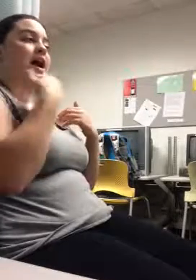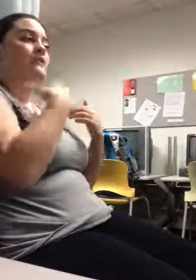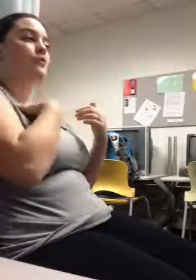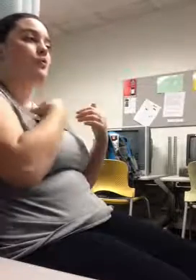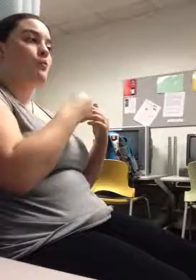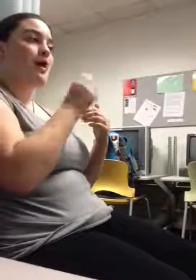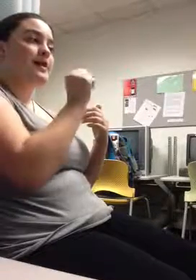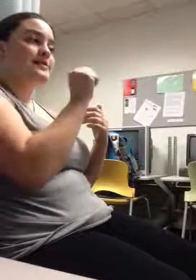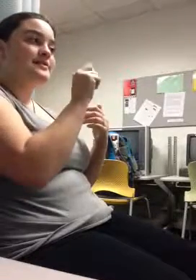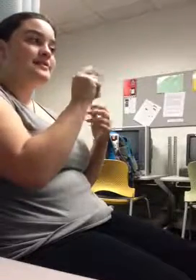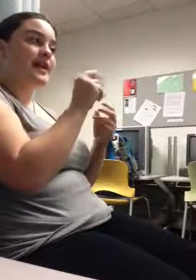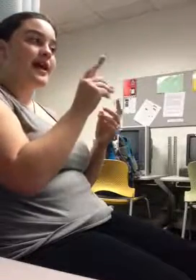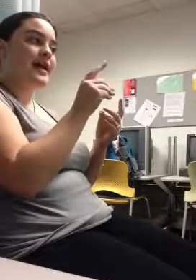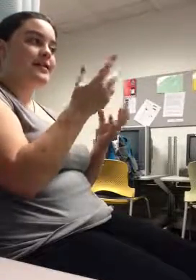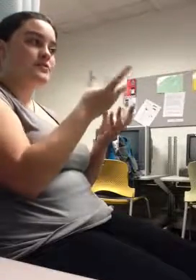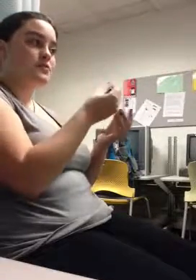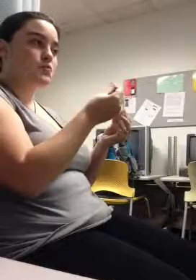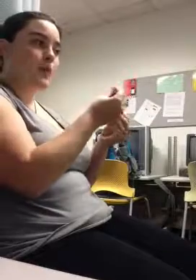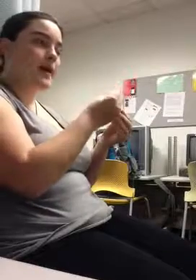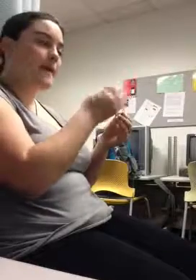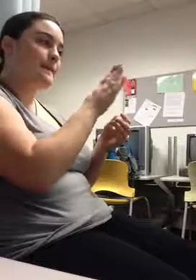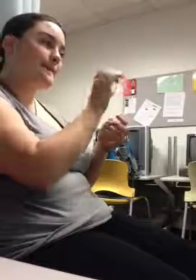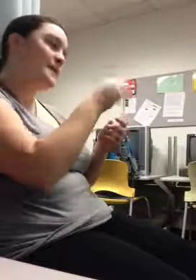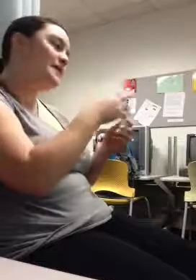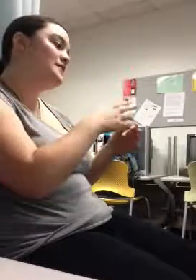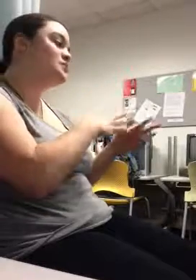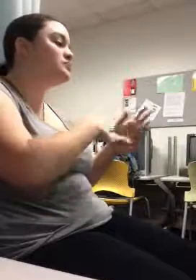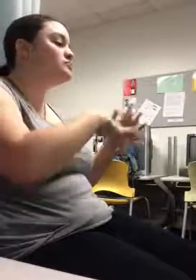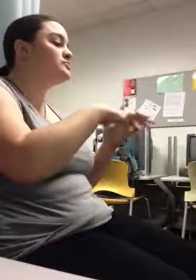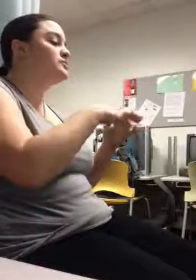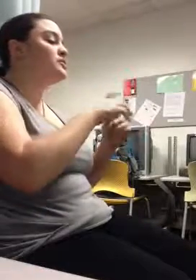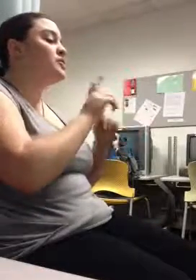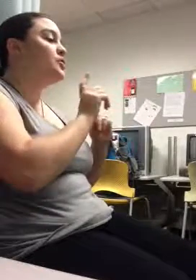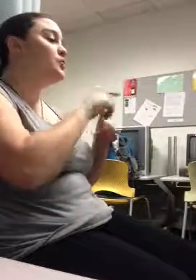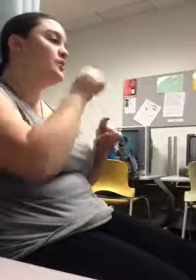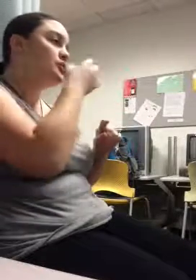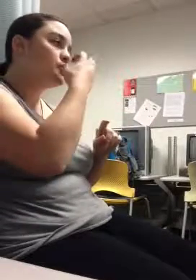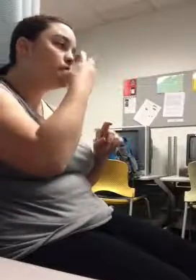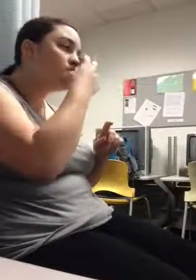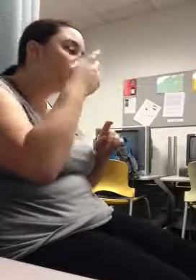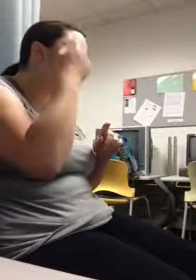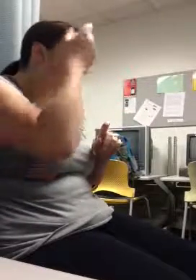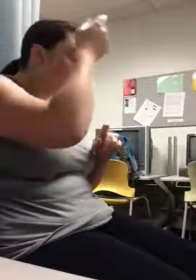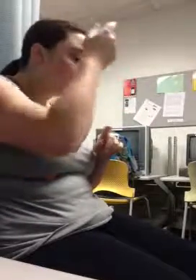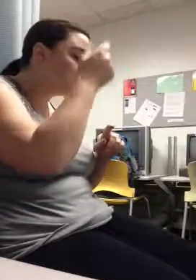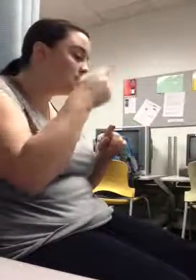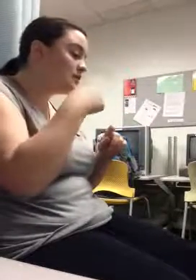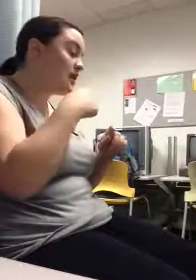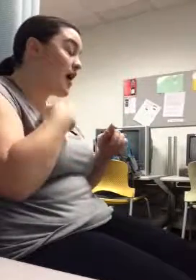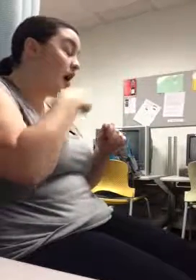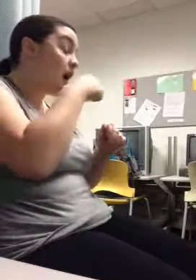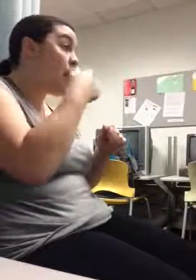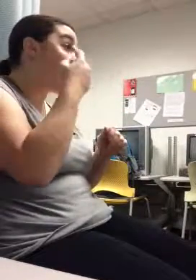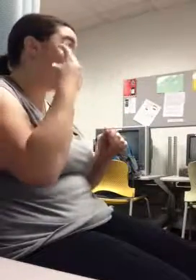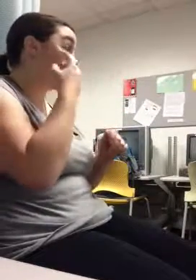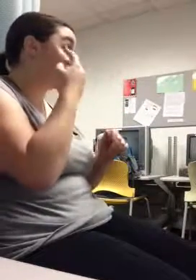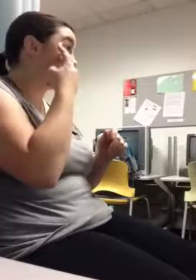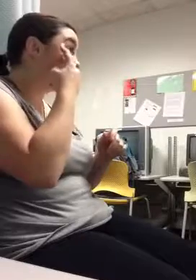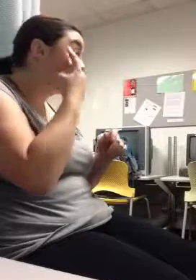swim and we did some snorkeling. I remember seeing a sea turtle. It was